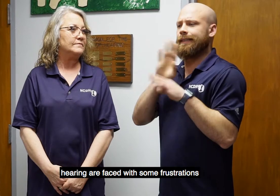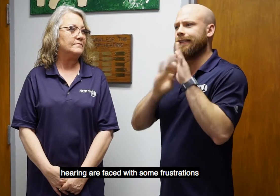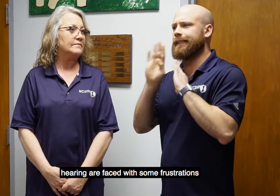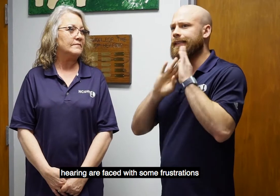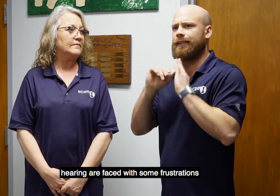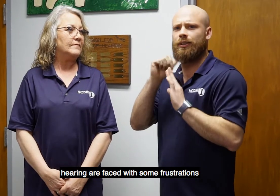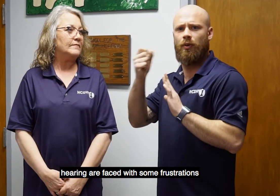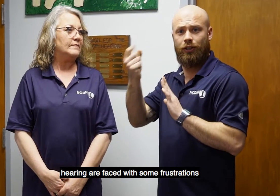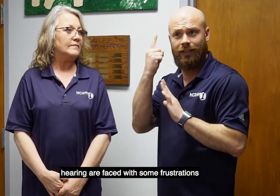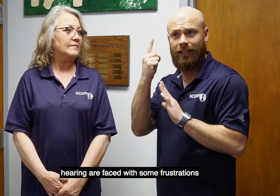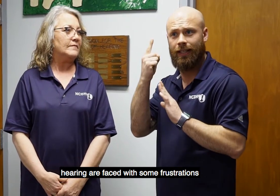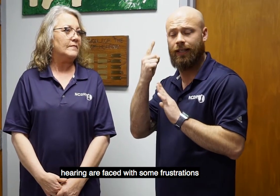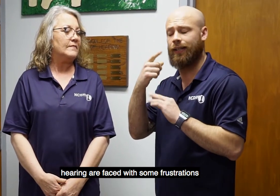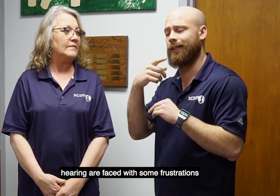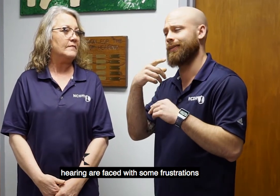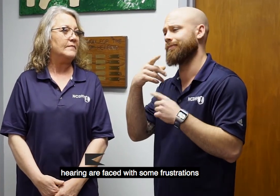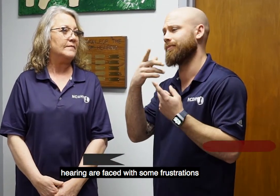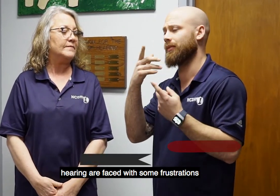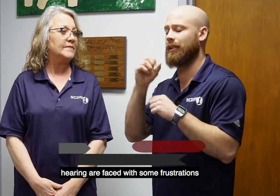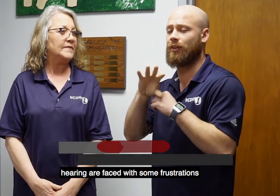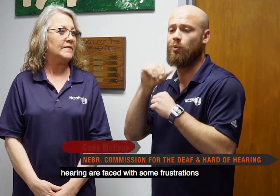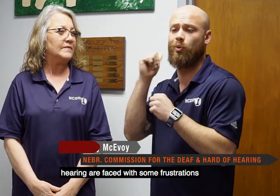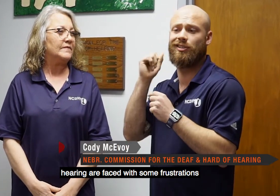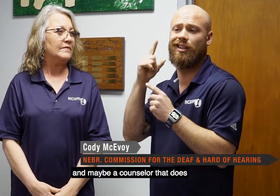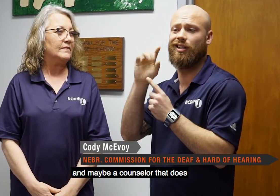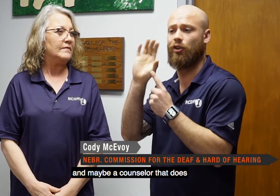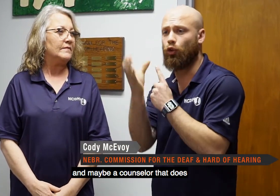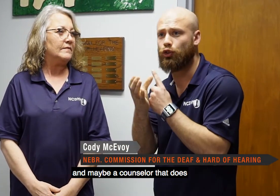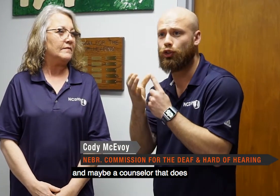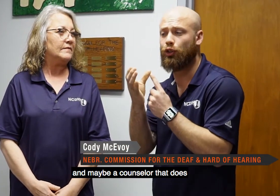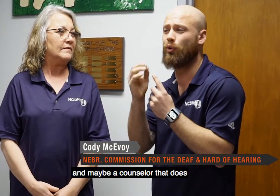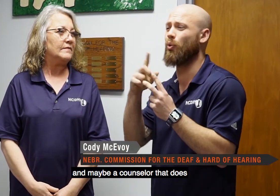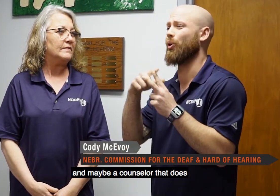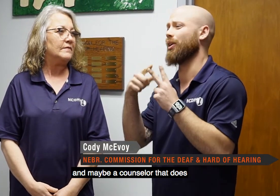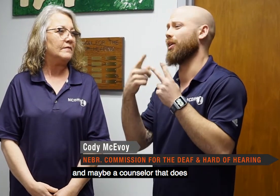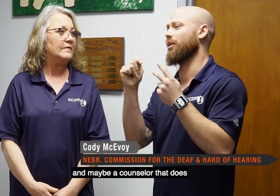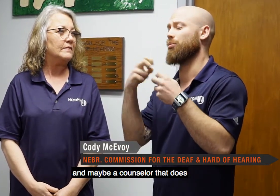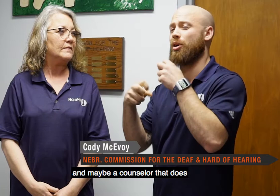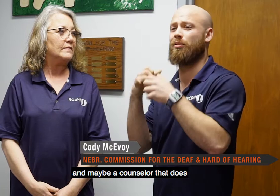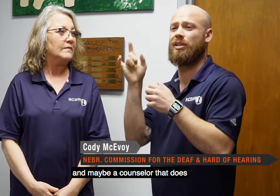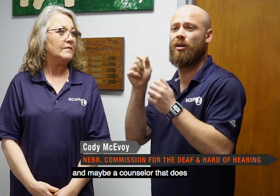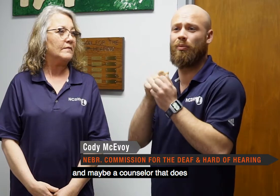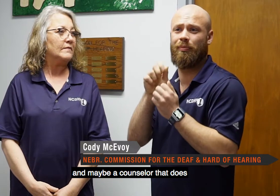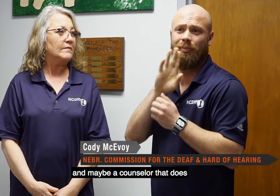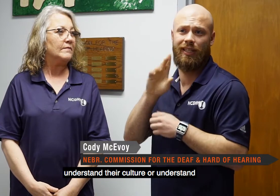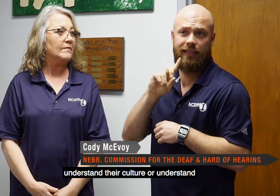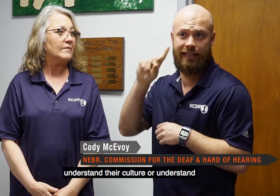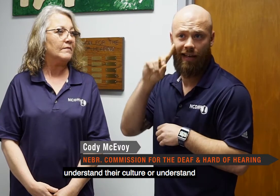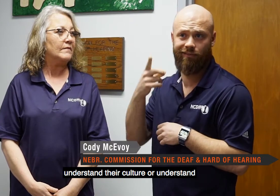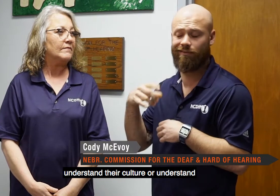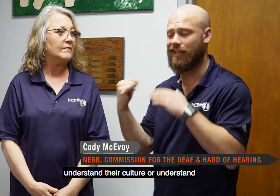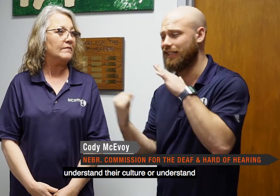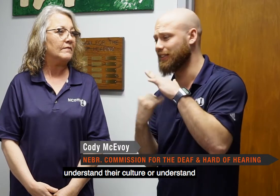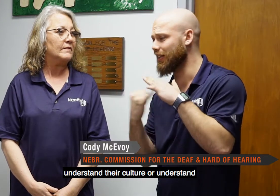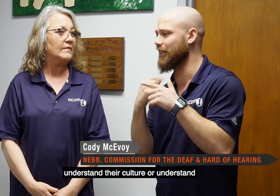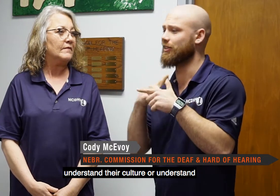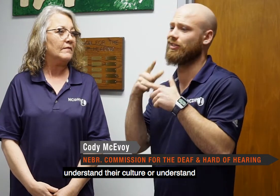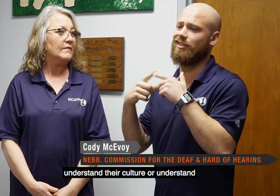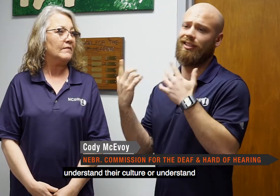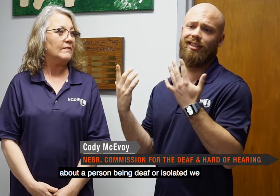is faced with some frustrations in maybe a counselor that doesn't understand their culture or understand about a person